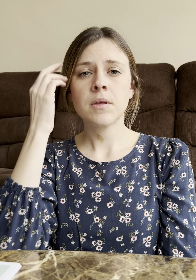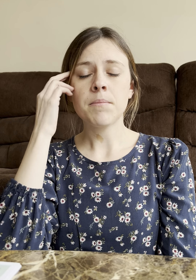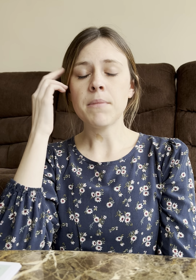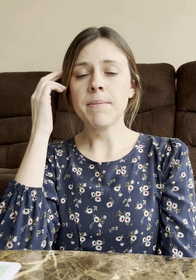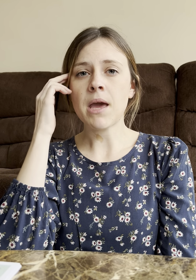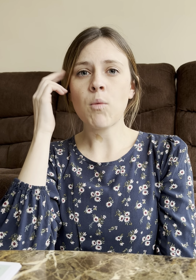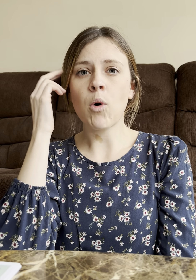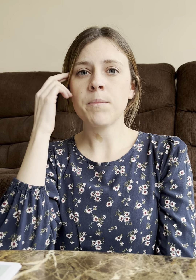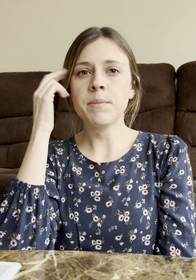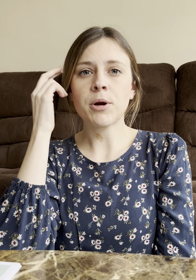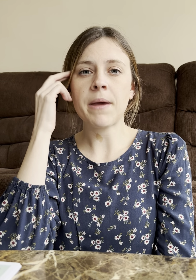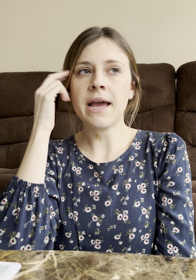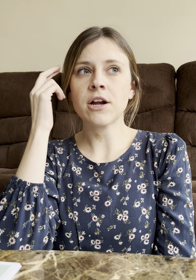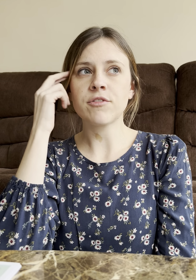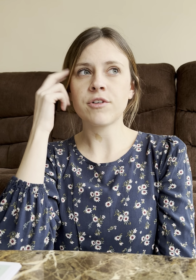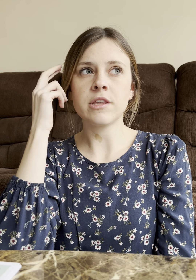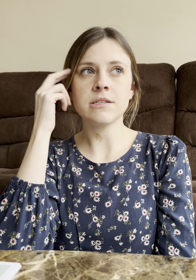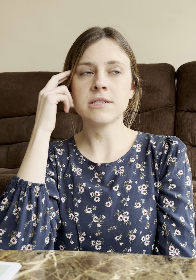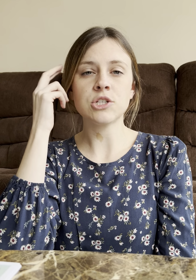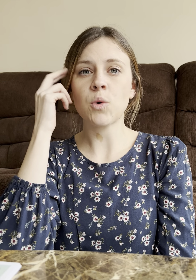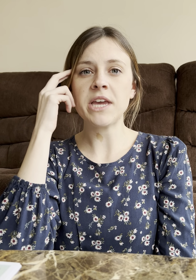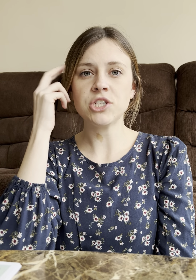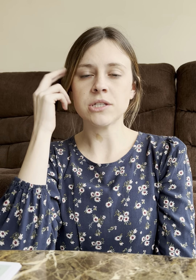Maybe I won't be prepared for these situations.